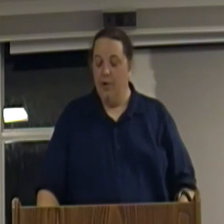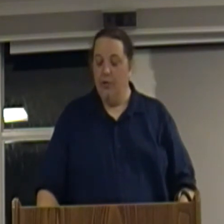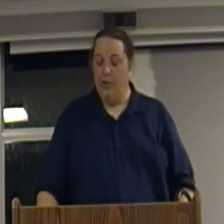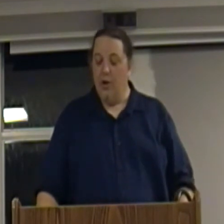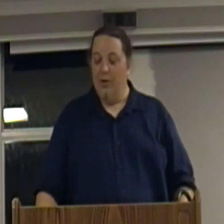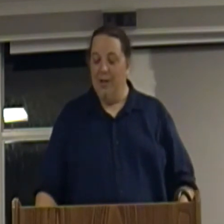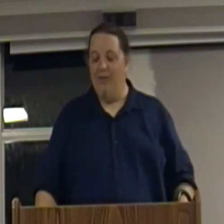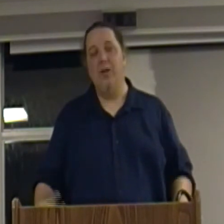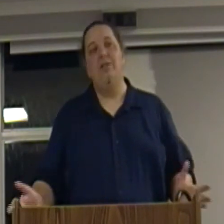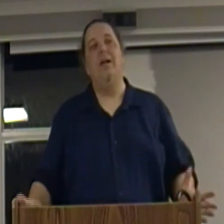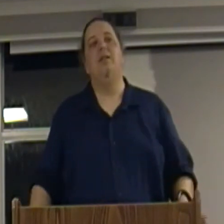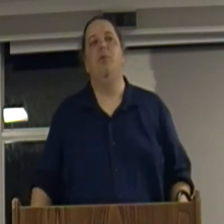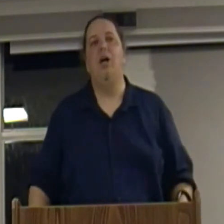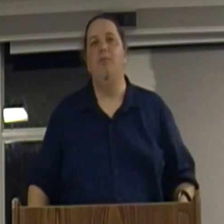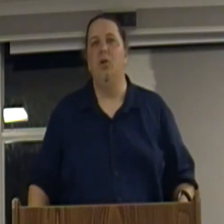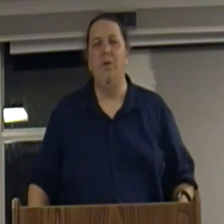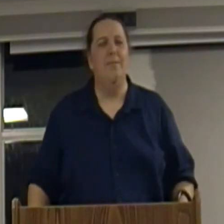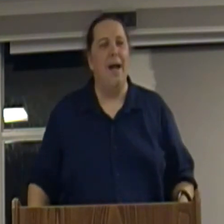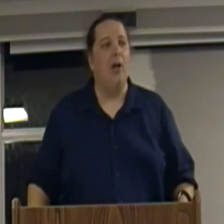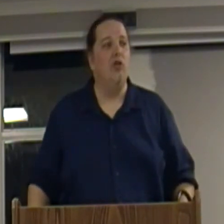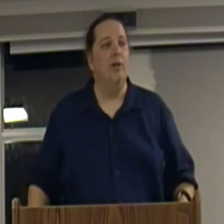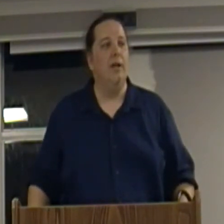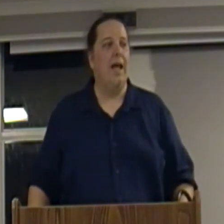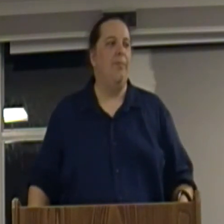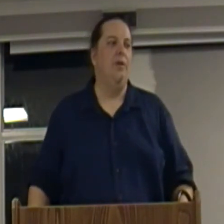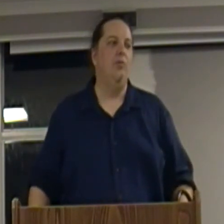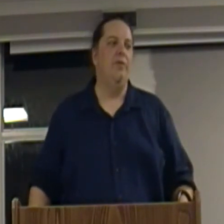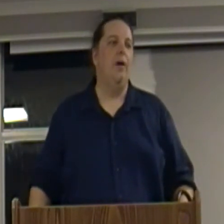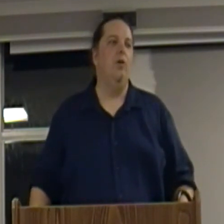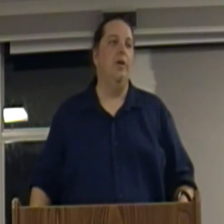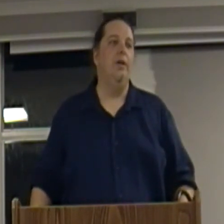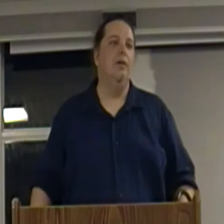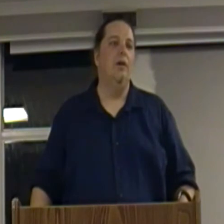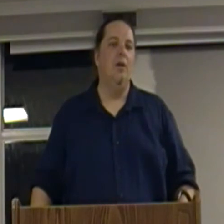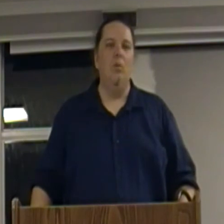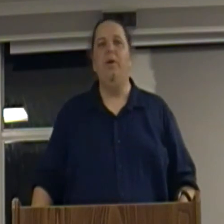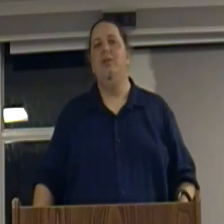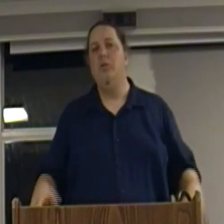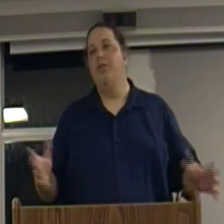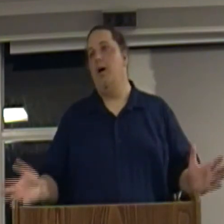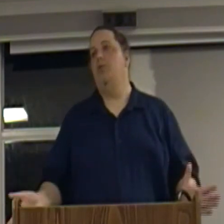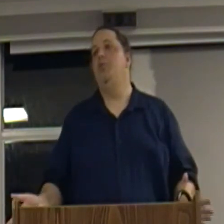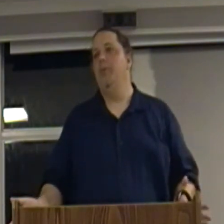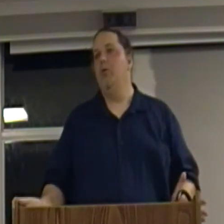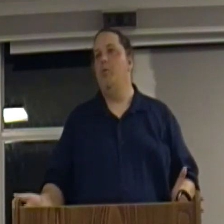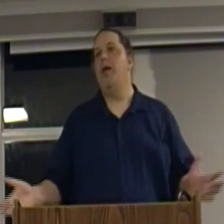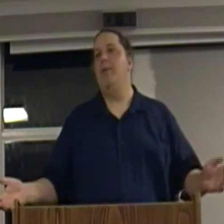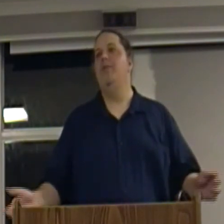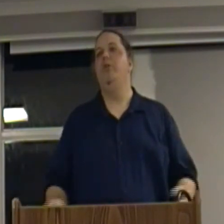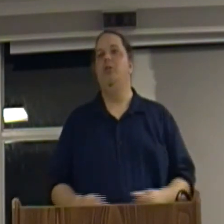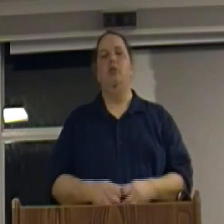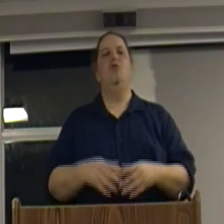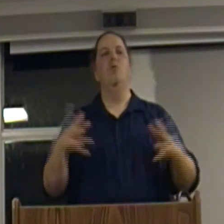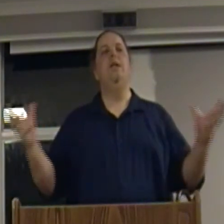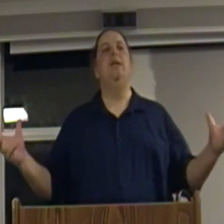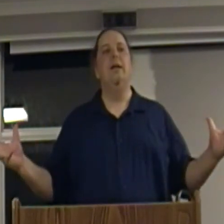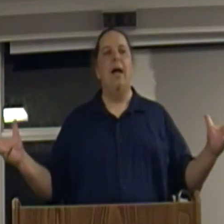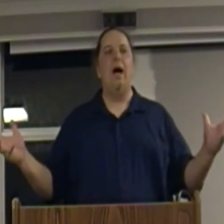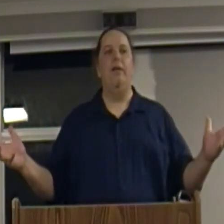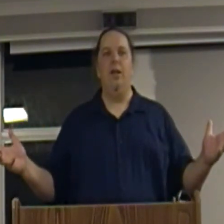So, if greed's not the problem, could we imagine a capitalism without greed? When we do a thought experiment, what would happen if we took greed out of